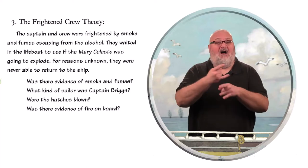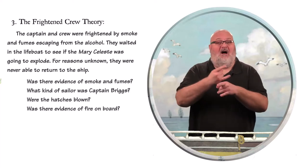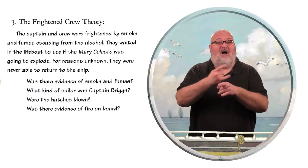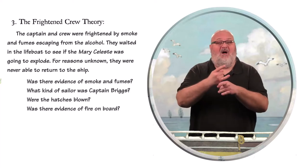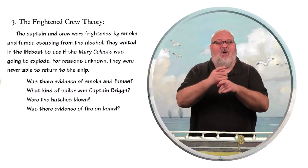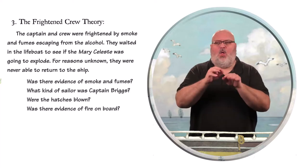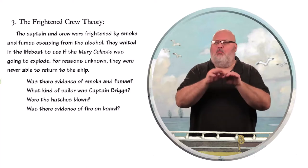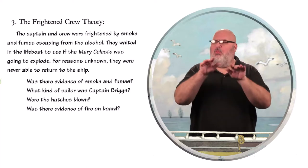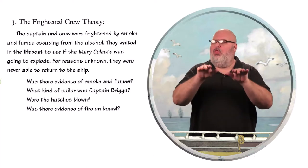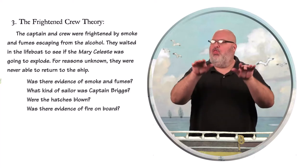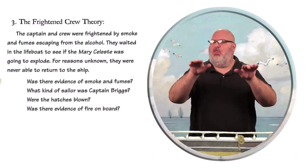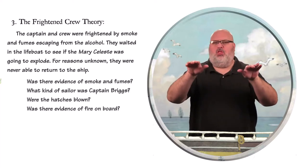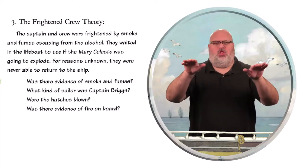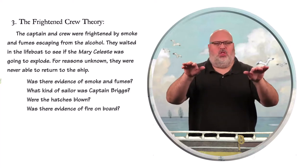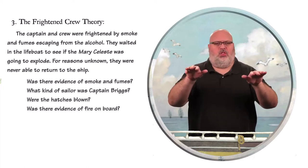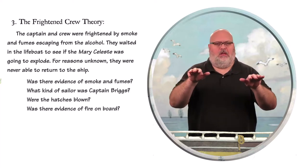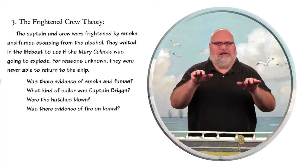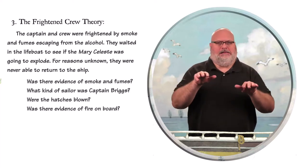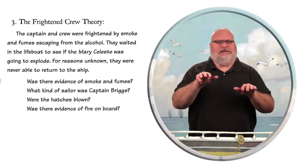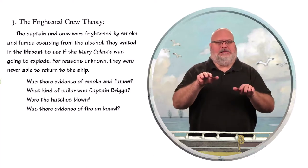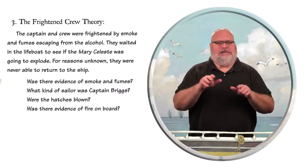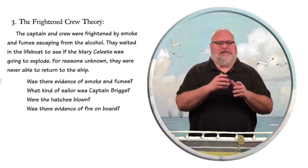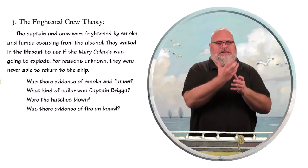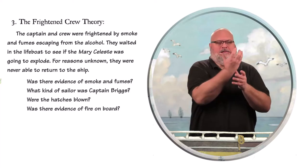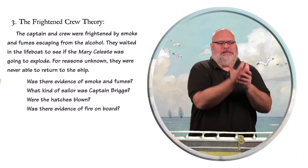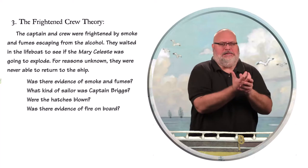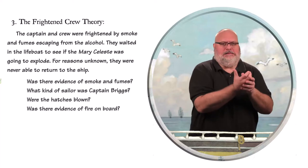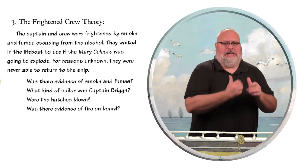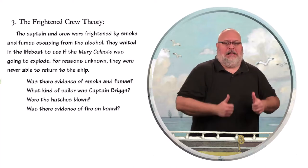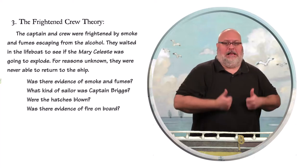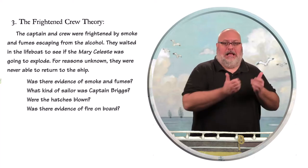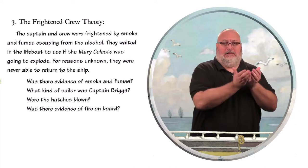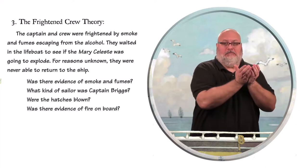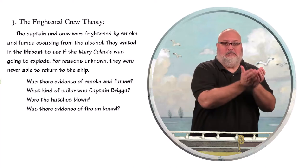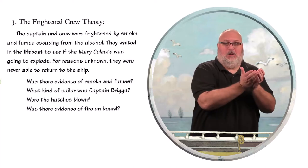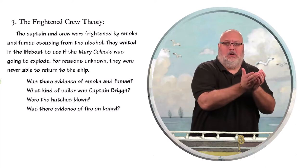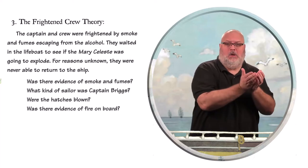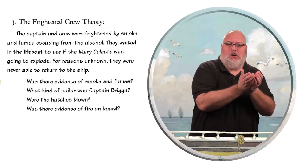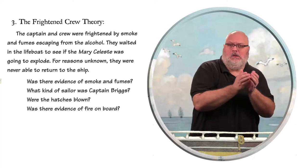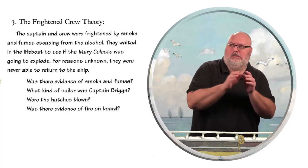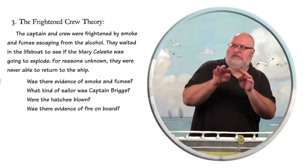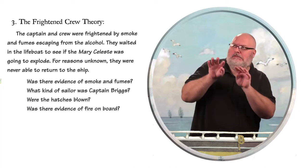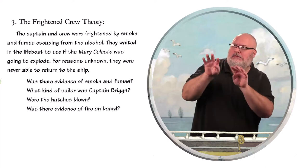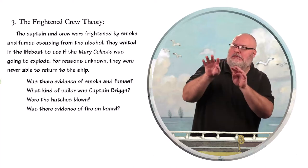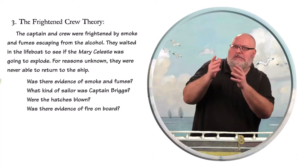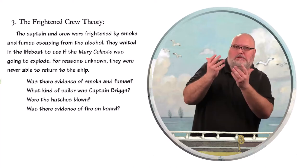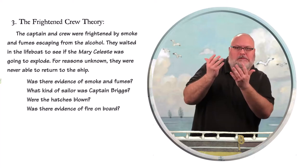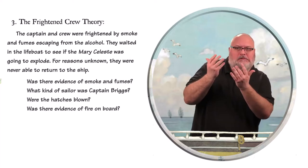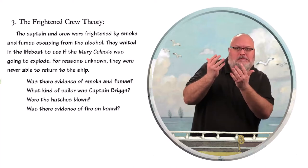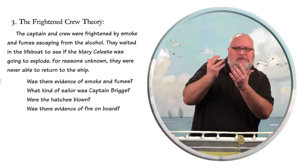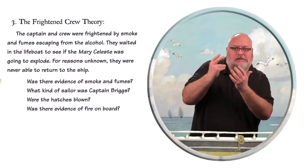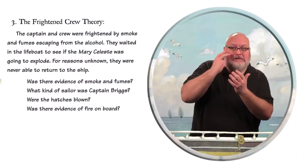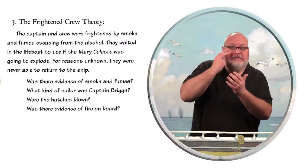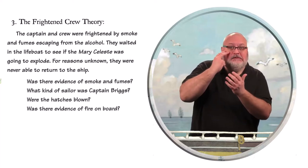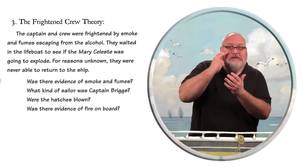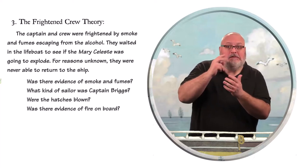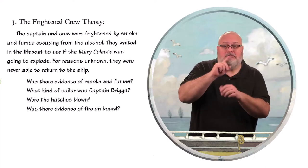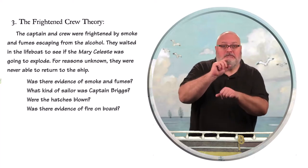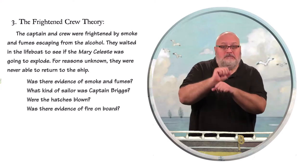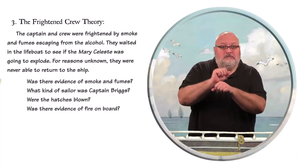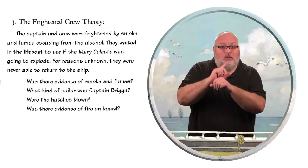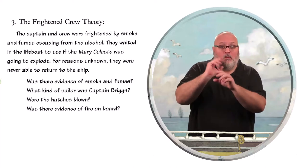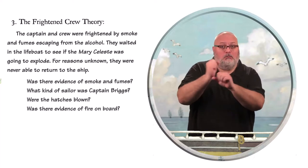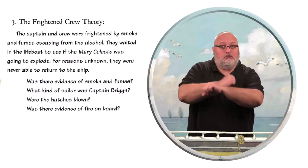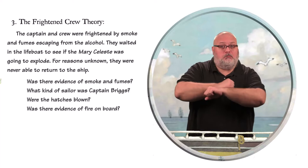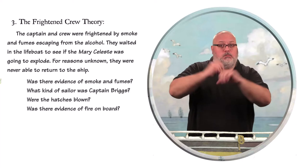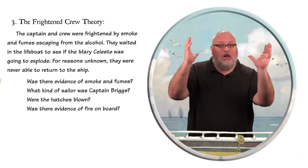The captain and crew were frightened by smoke and fumes escaping from the alcohol. They waited in the lifeboat